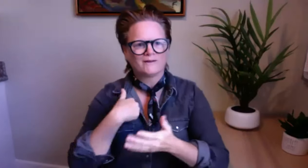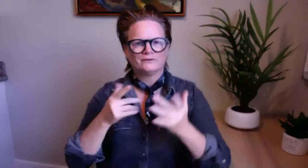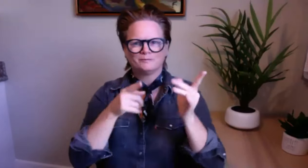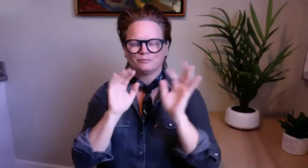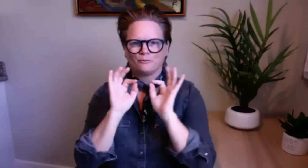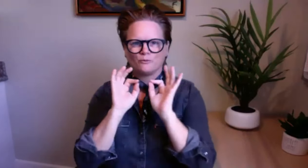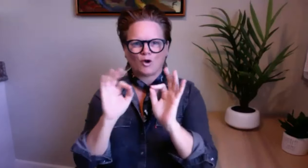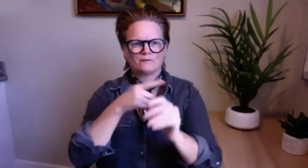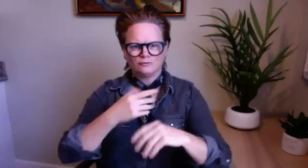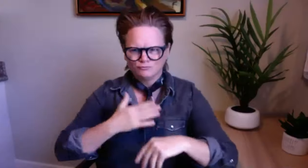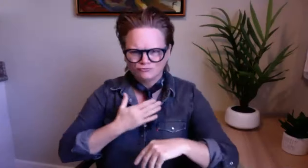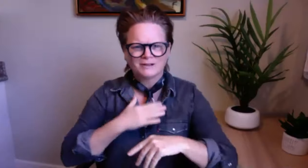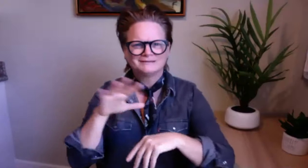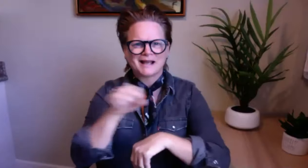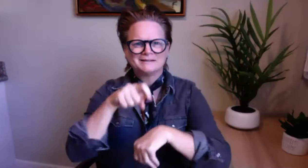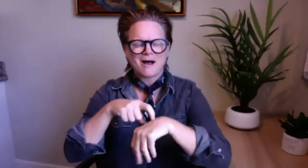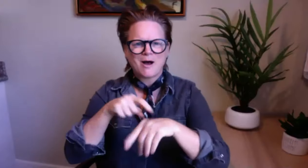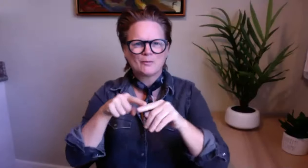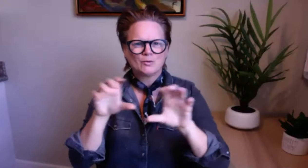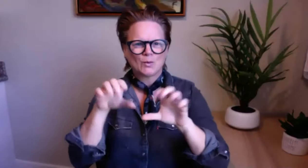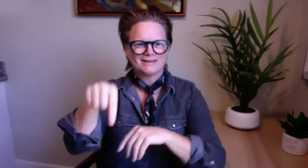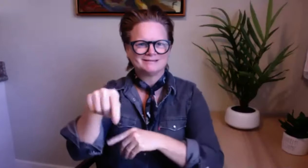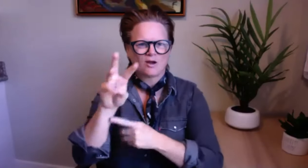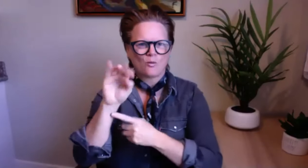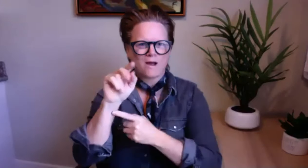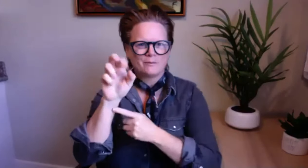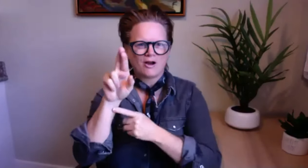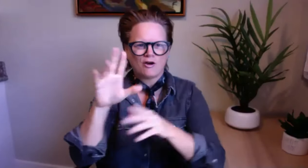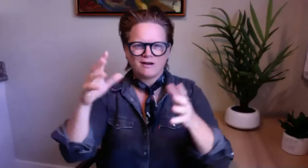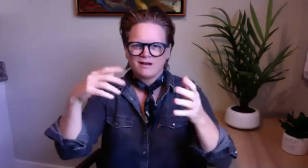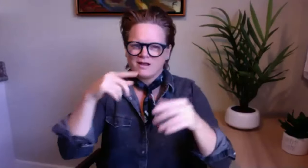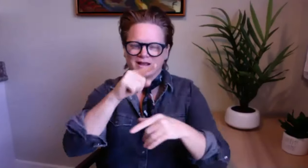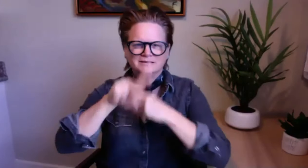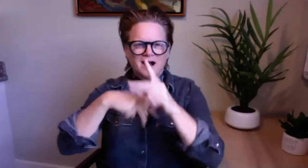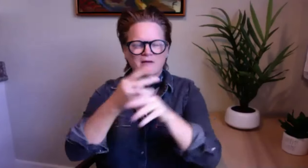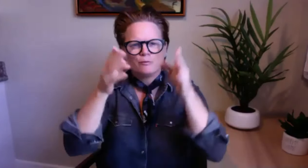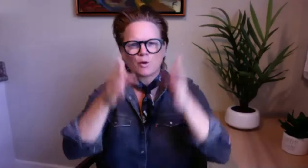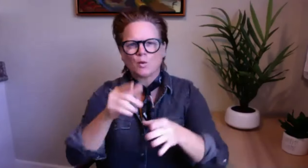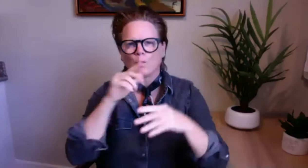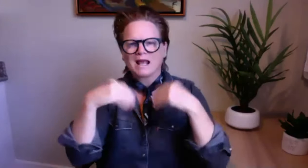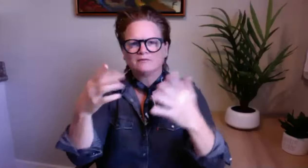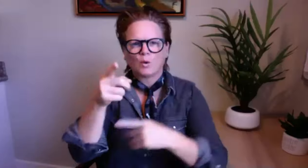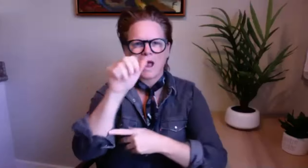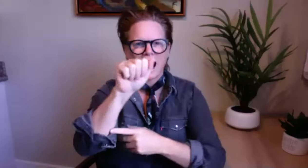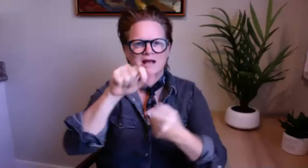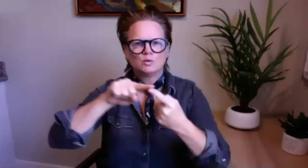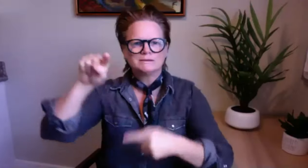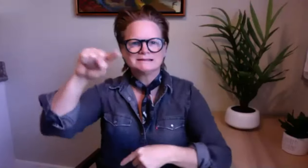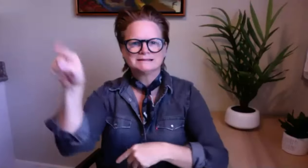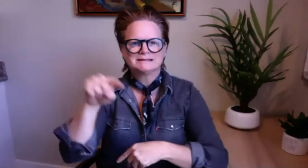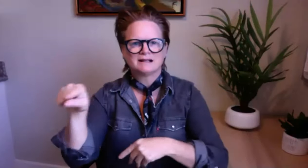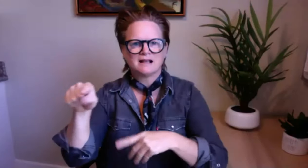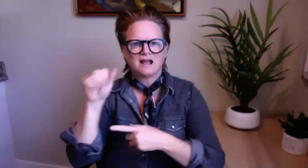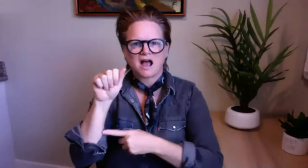use from for literacy that apply to kids from the time their early early childhood all the way through high school